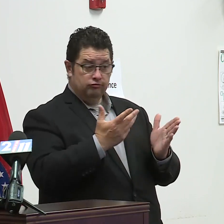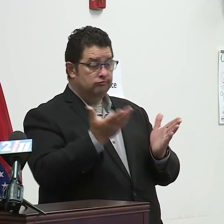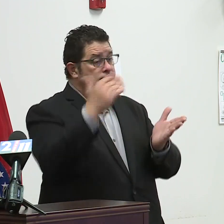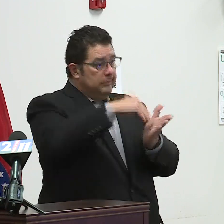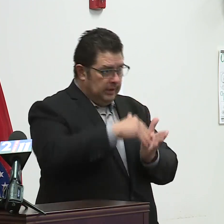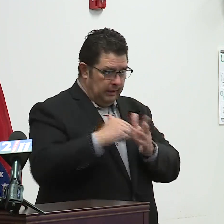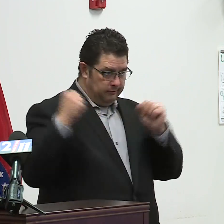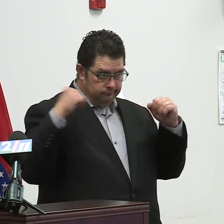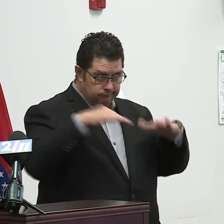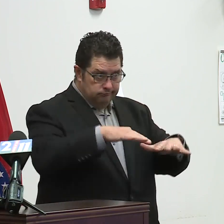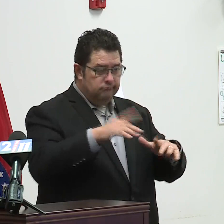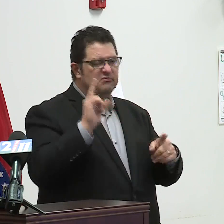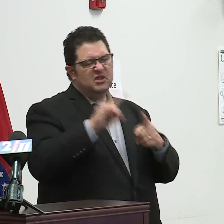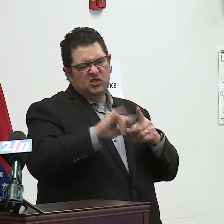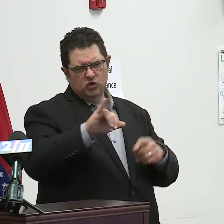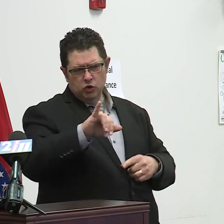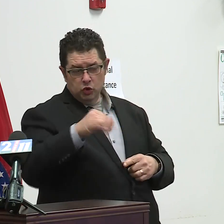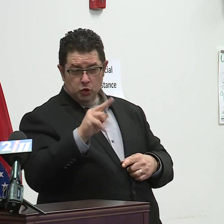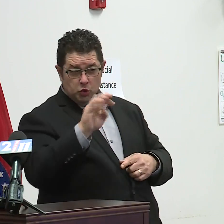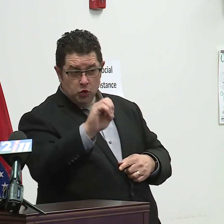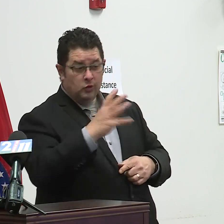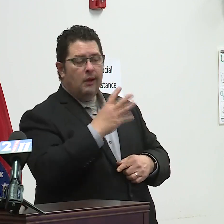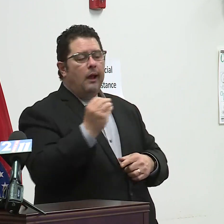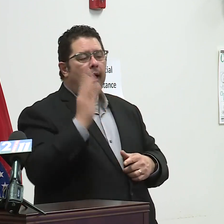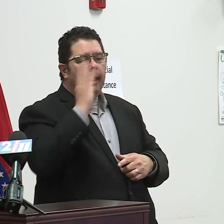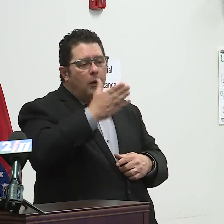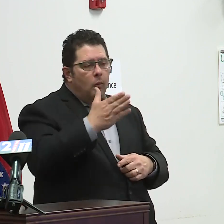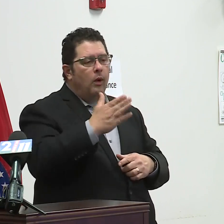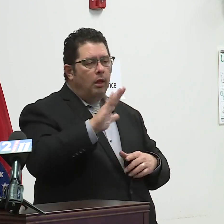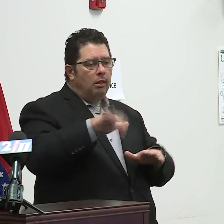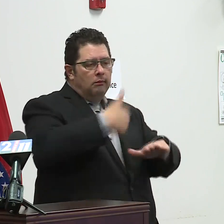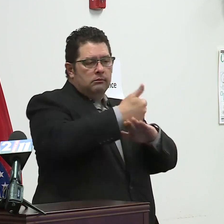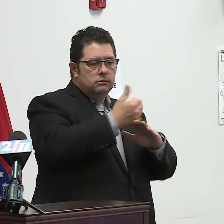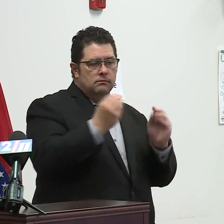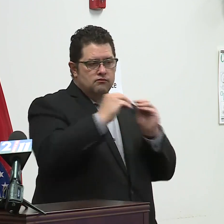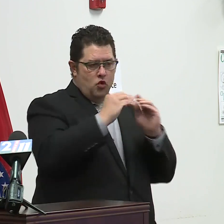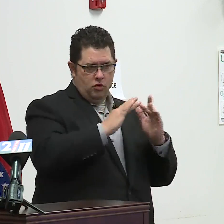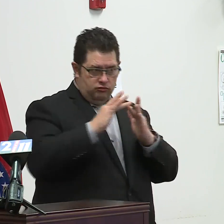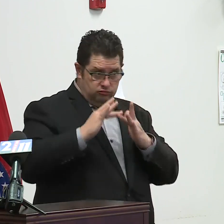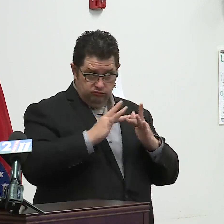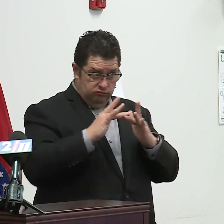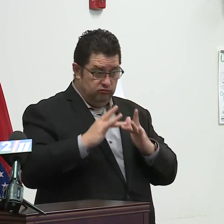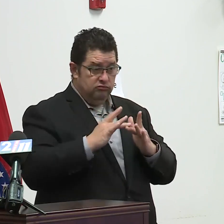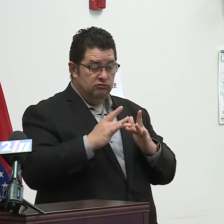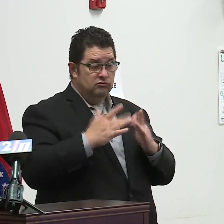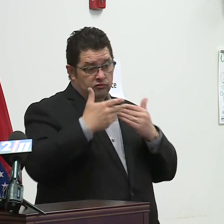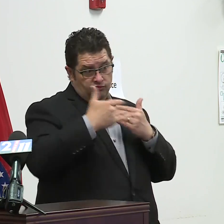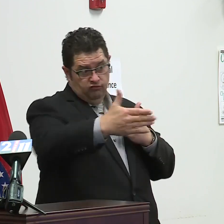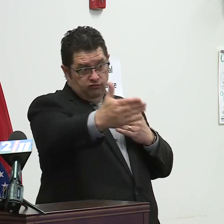continue video streaming in the near future. I think that's a safe decision, a good decision, and the right decision.